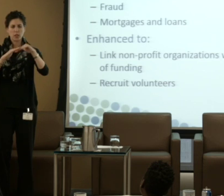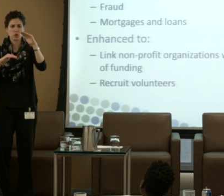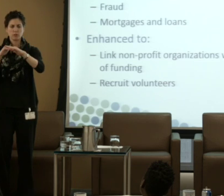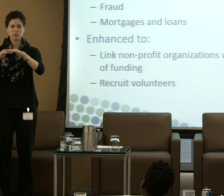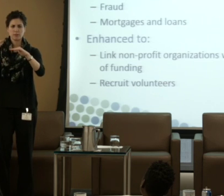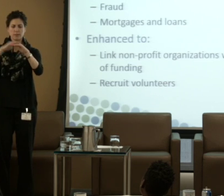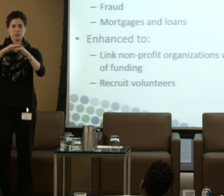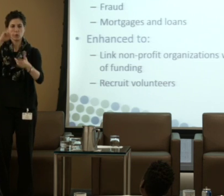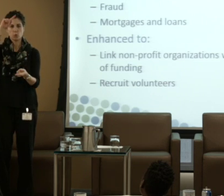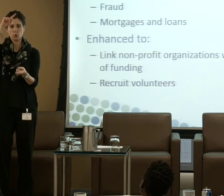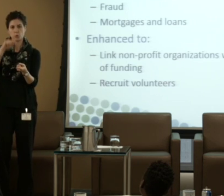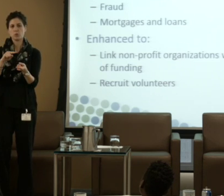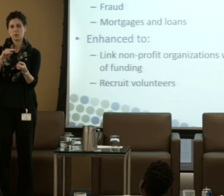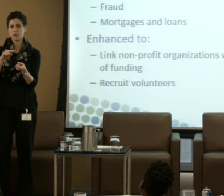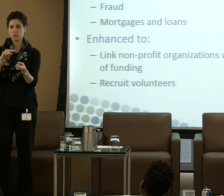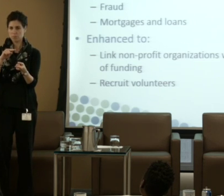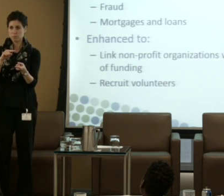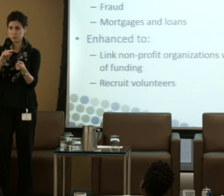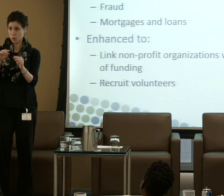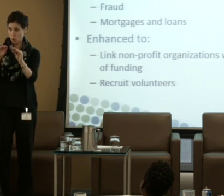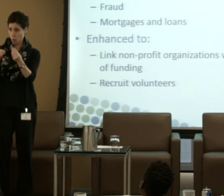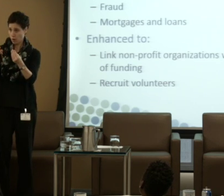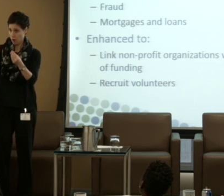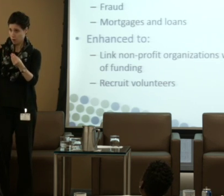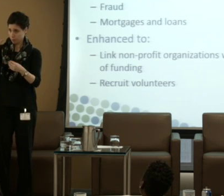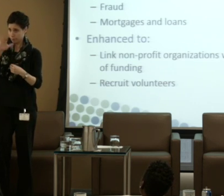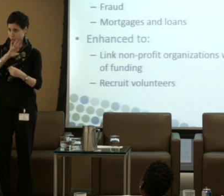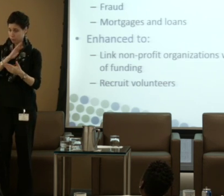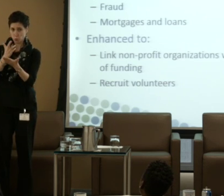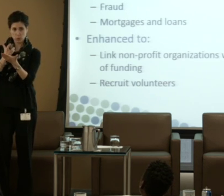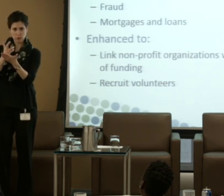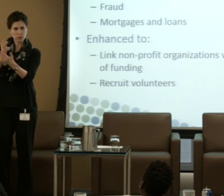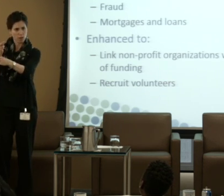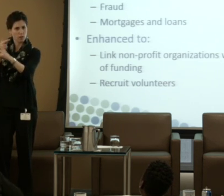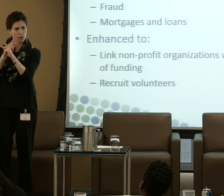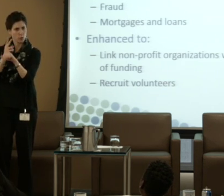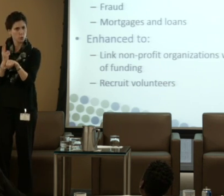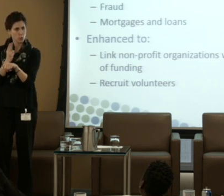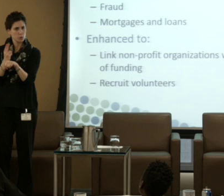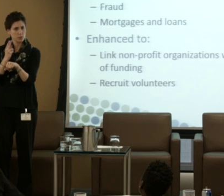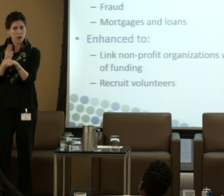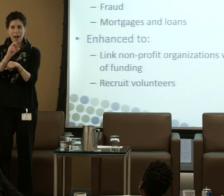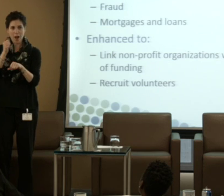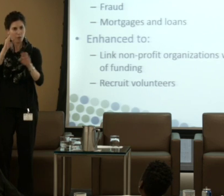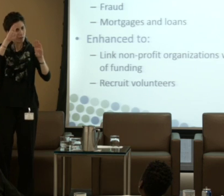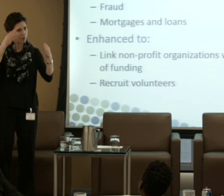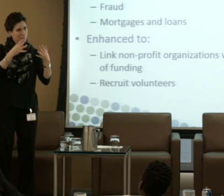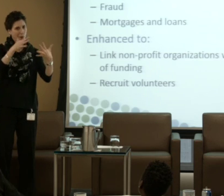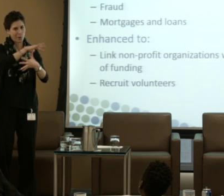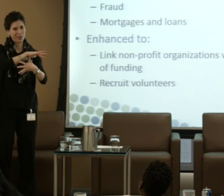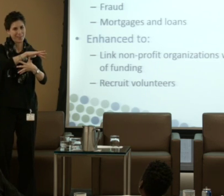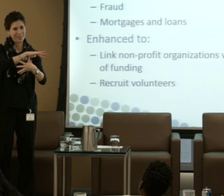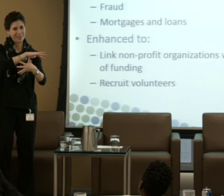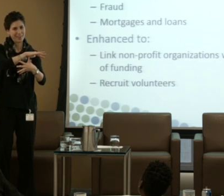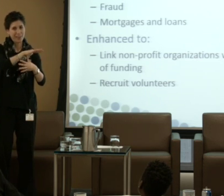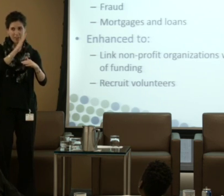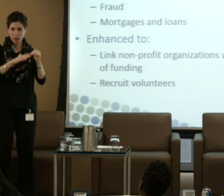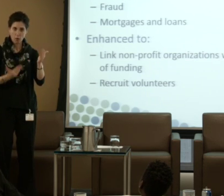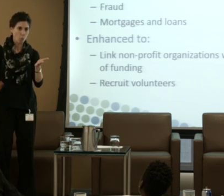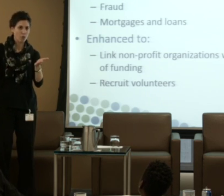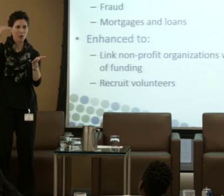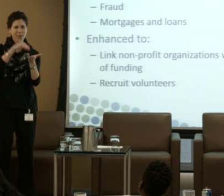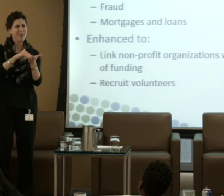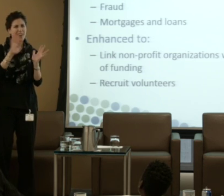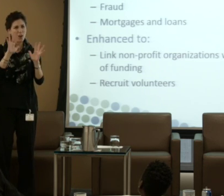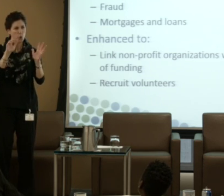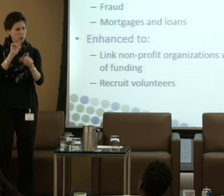So if one organization has a great resource, let's use it and turn our attention to another priority. There's so much work for us